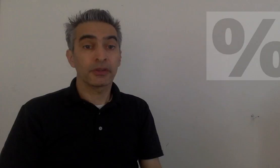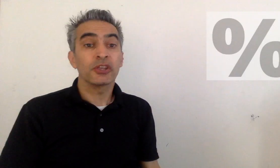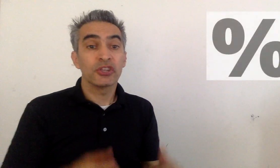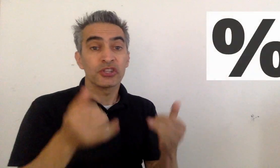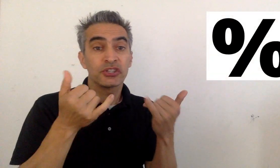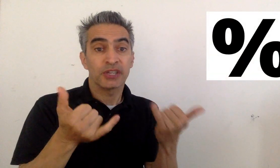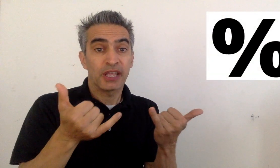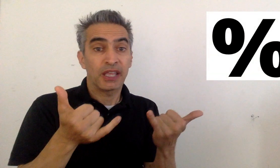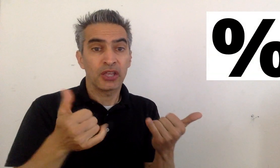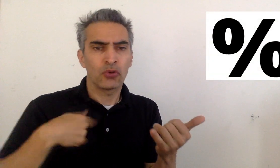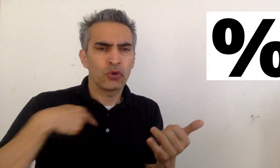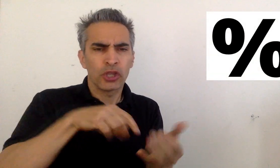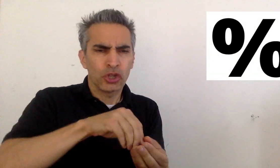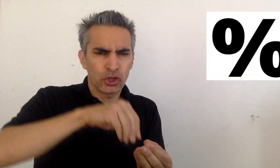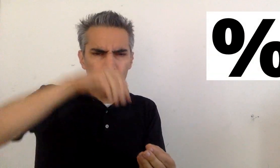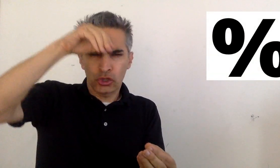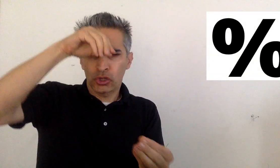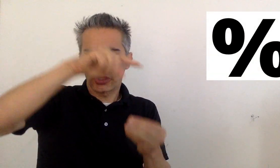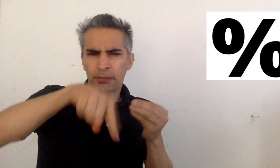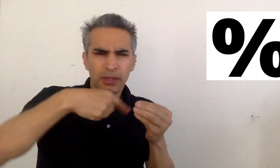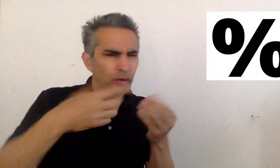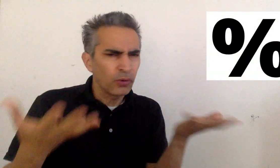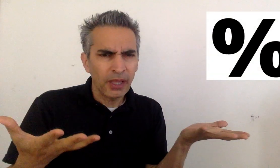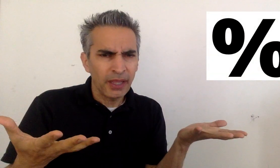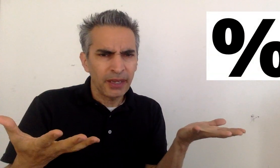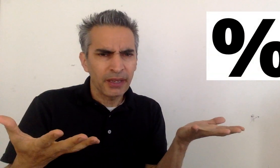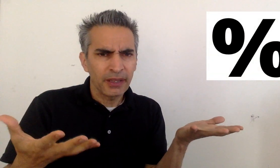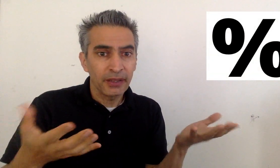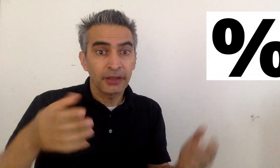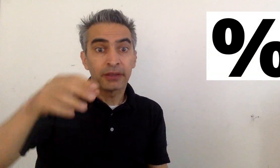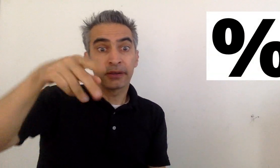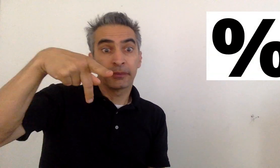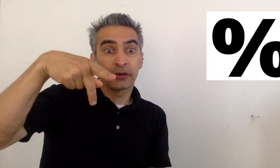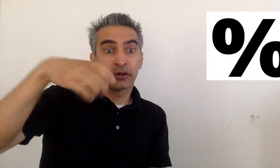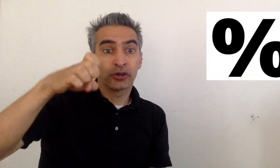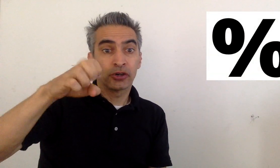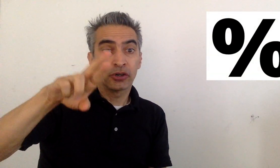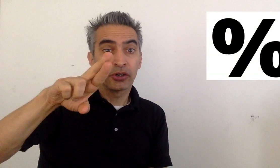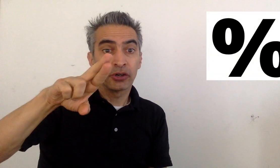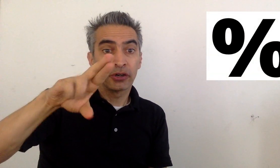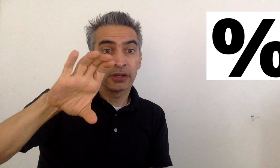Today, we're going to learn about percents.